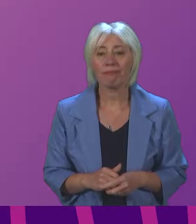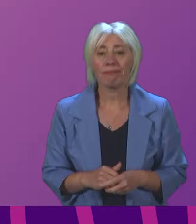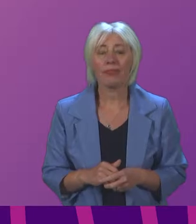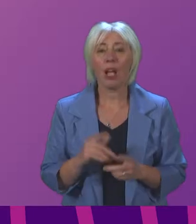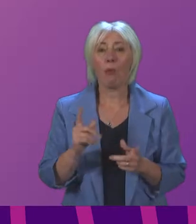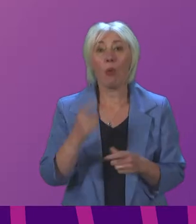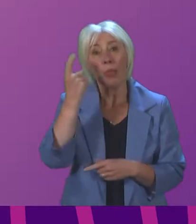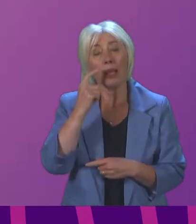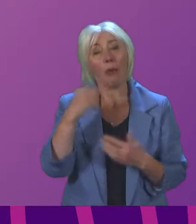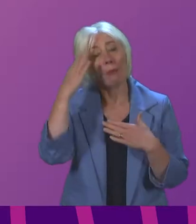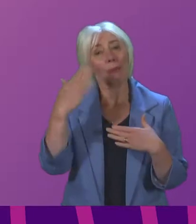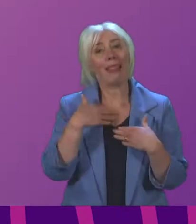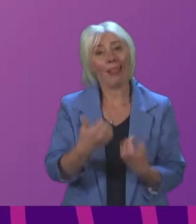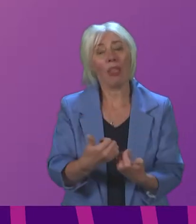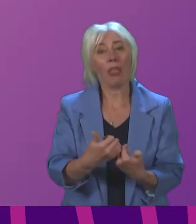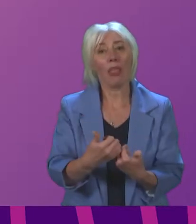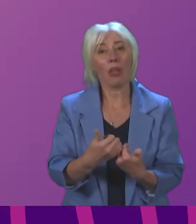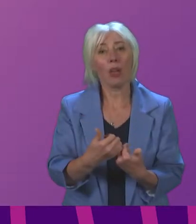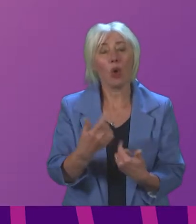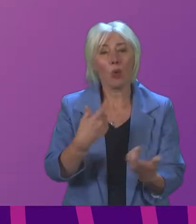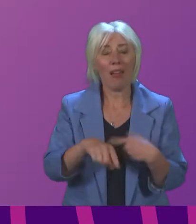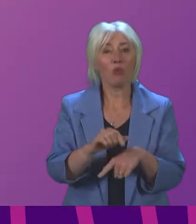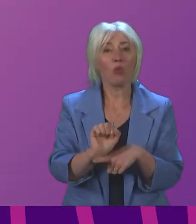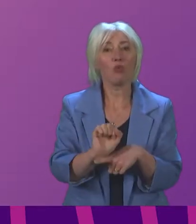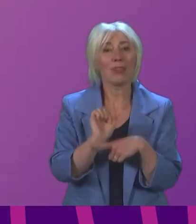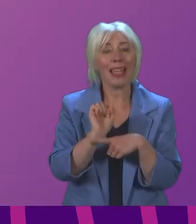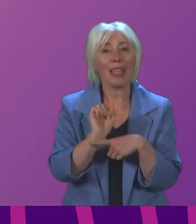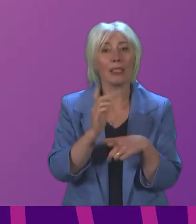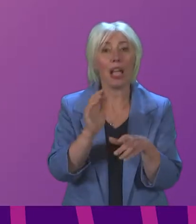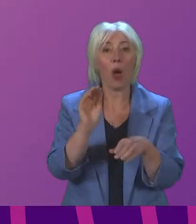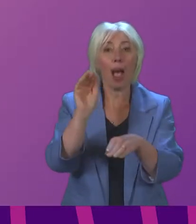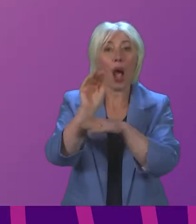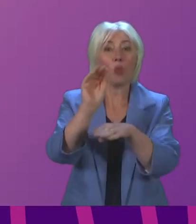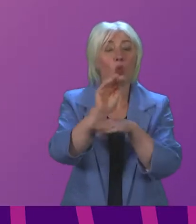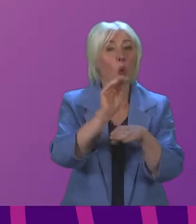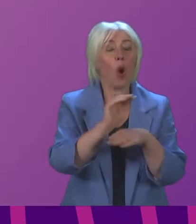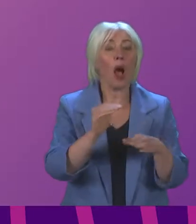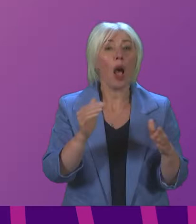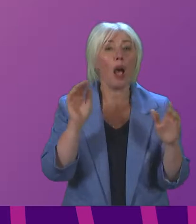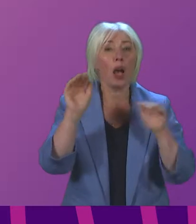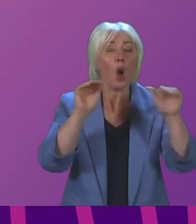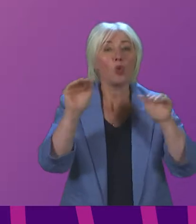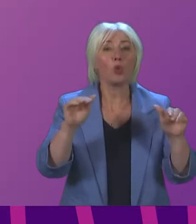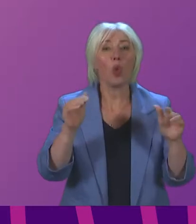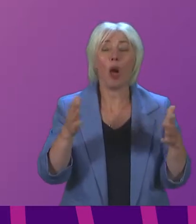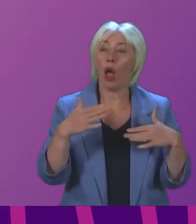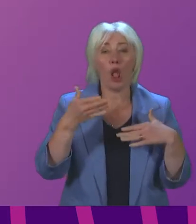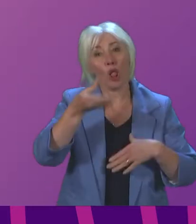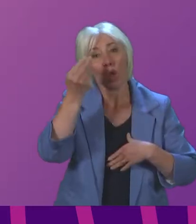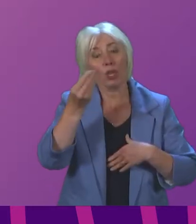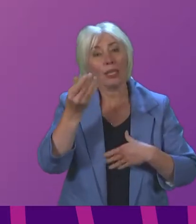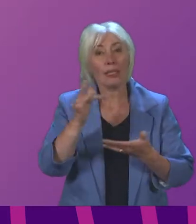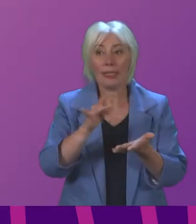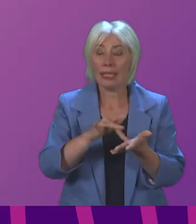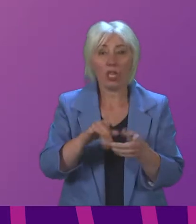considering mental health I think there is a need to protect our outdoor learning sector and that is Parliament we cannot afford